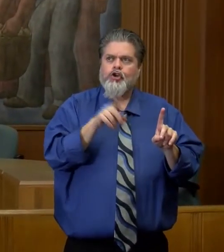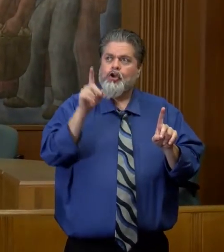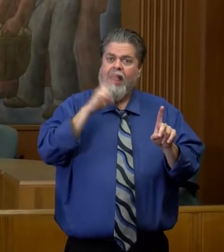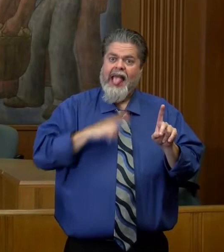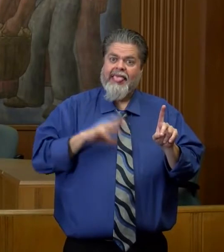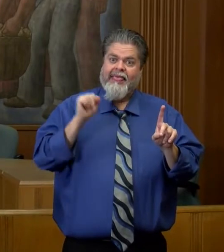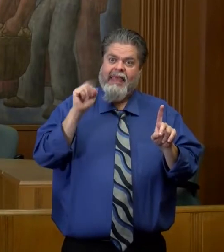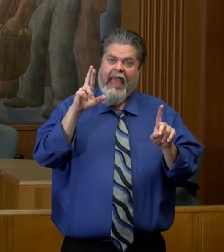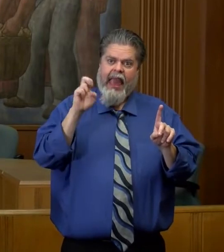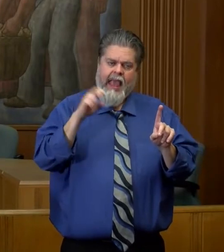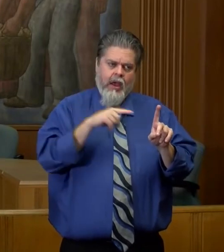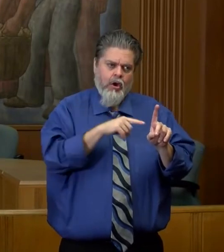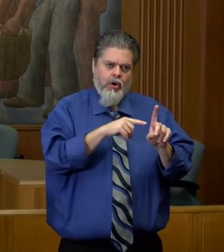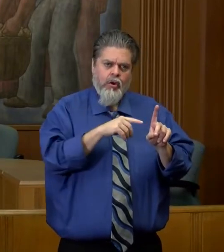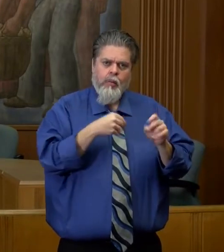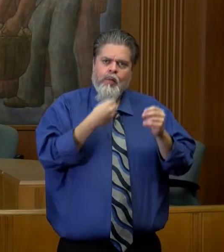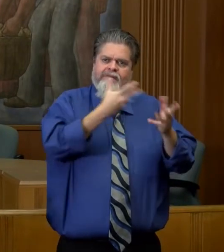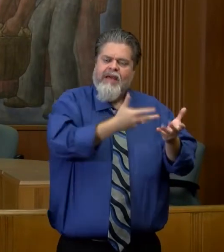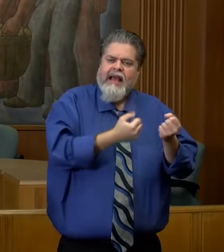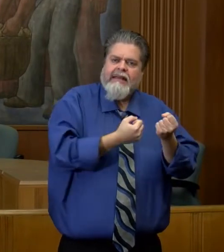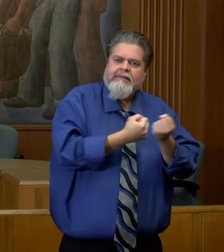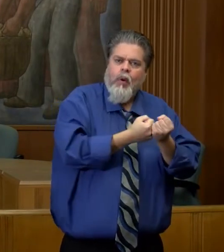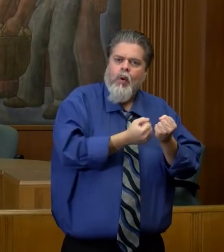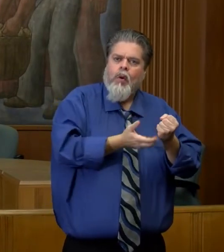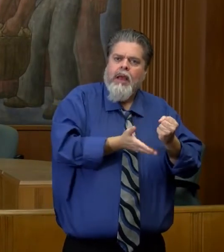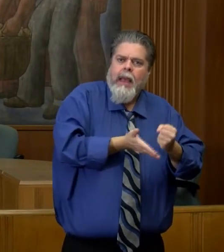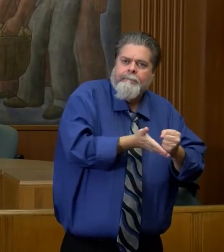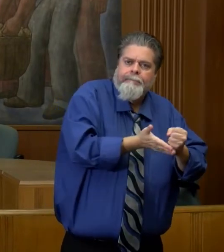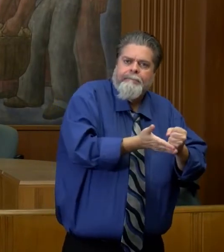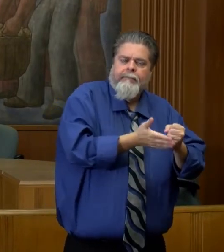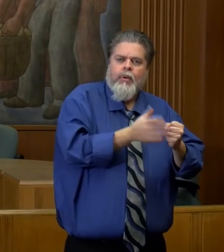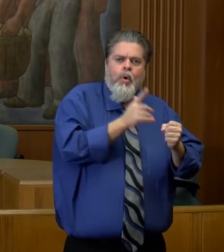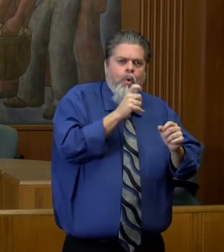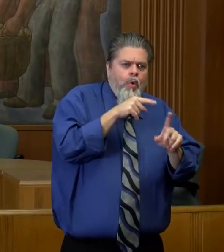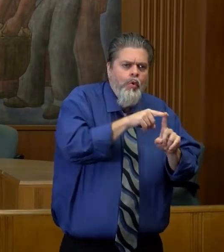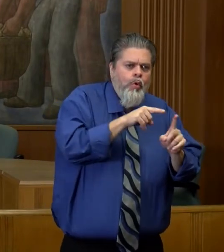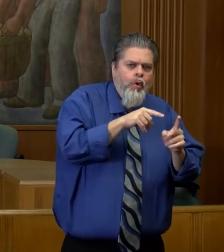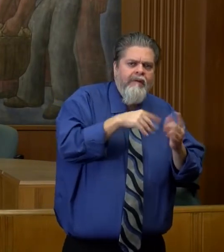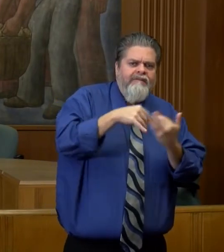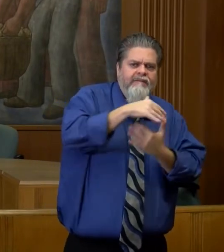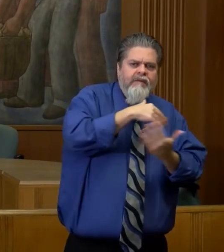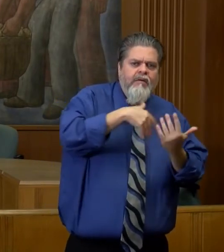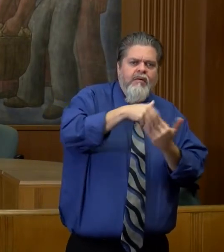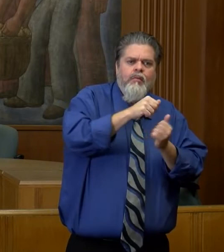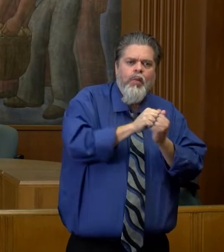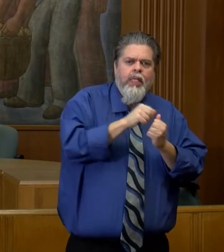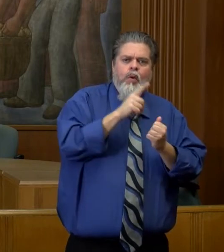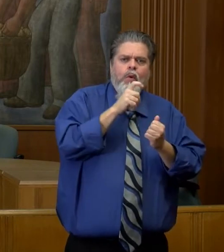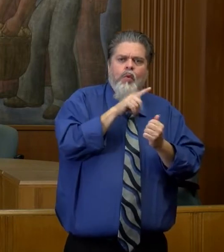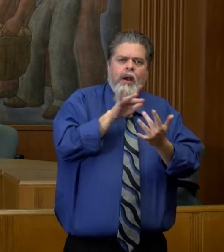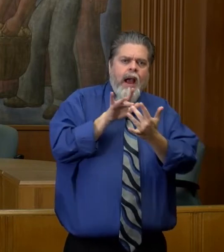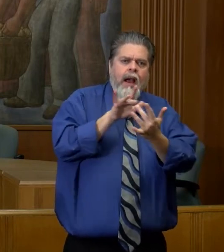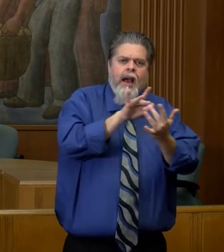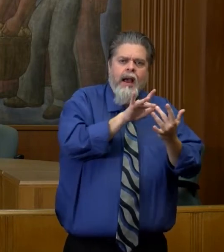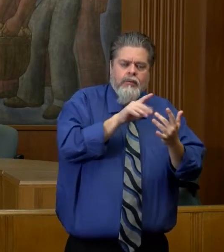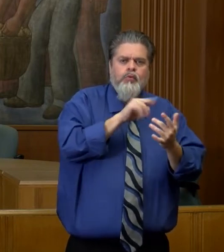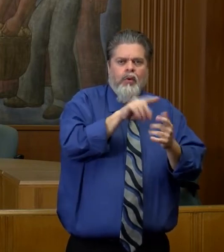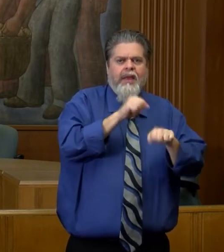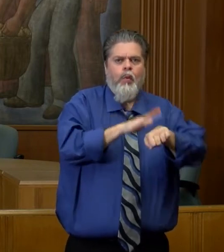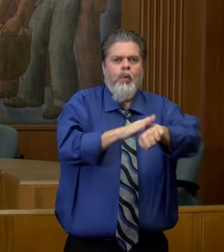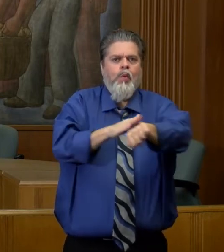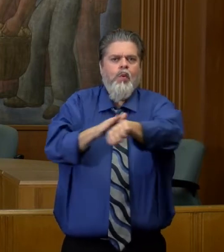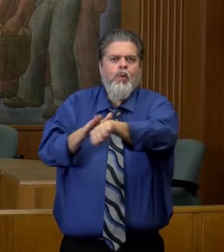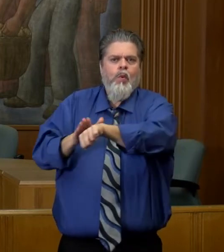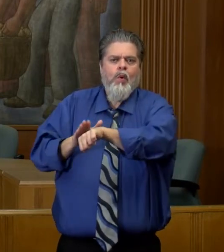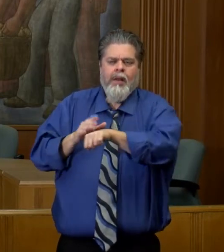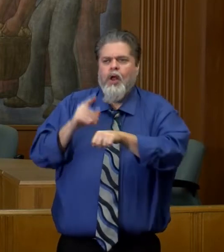care systems able to provide any assistance with that as per your question seems to be